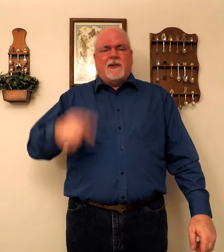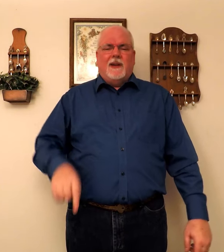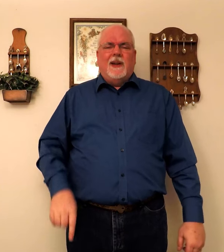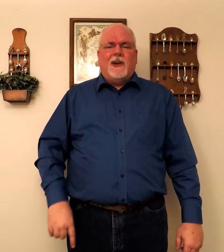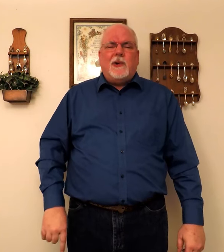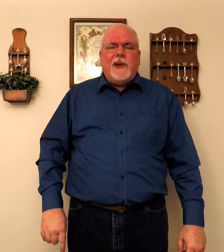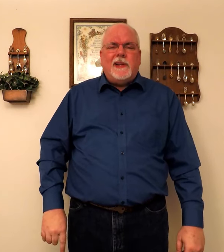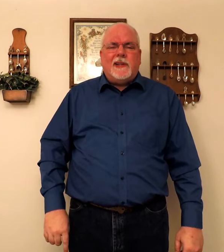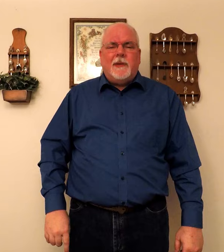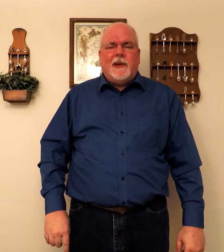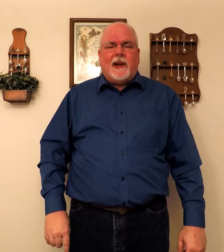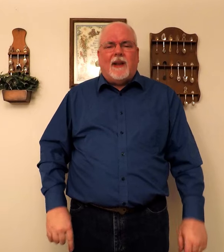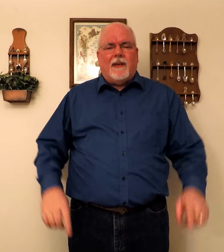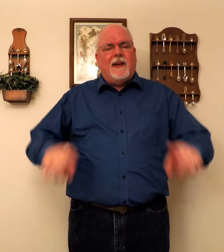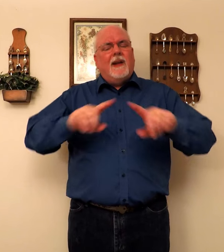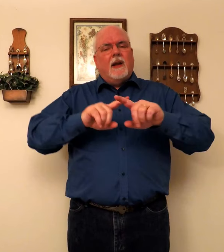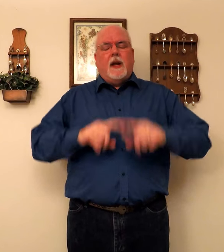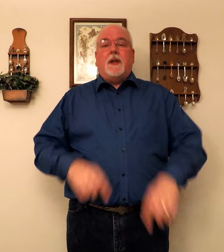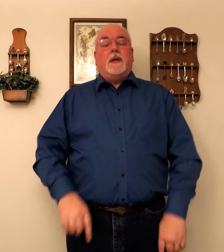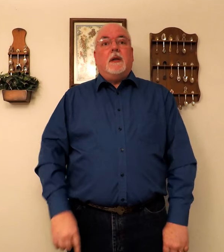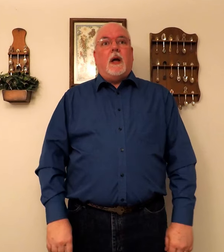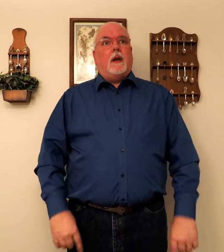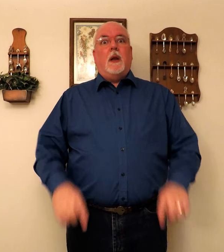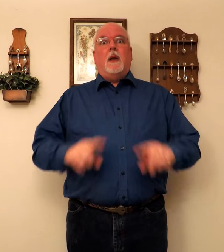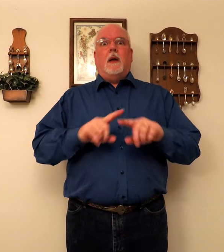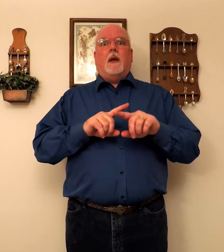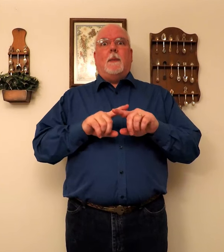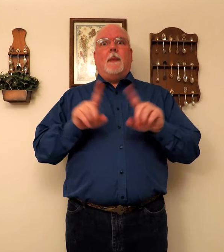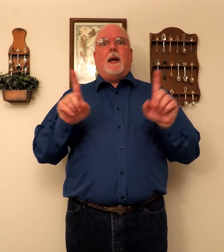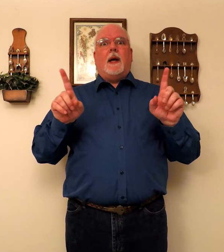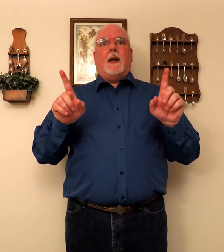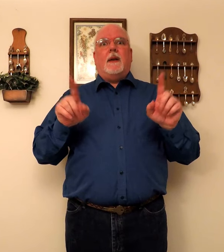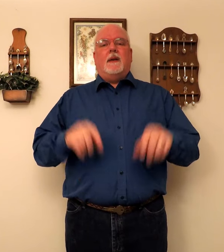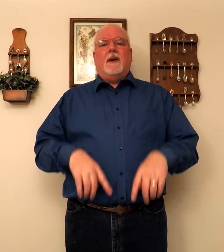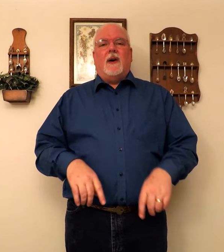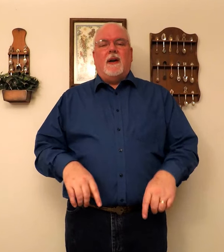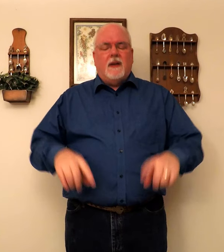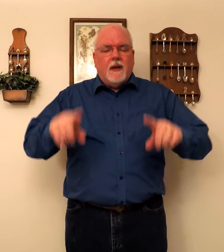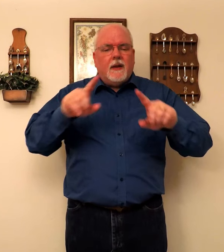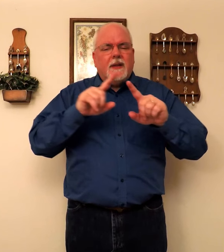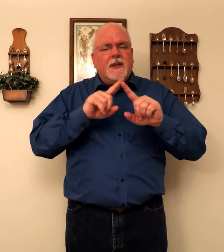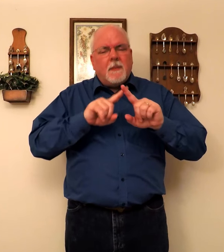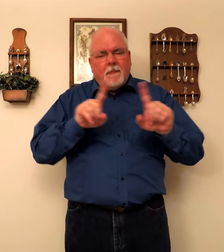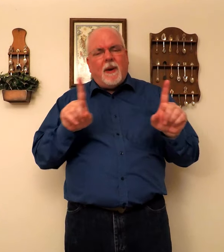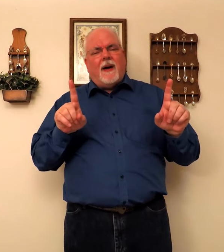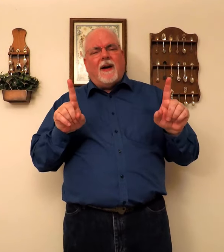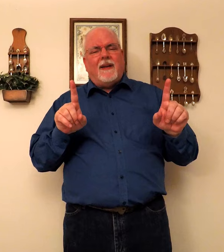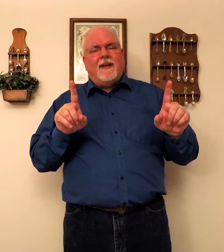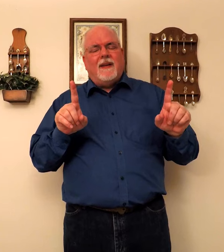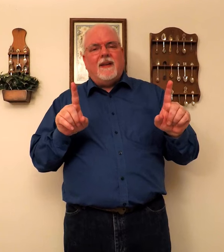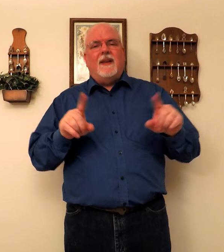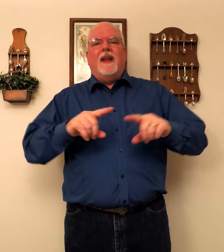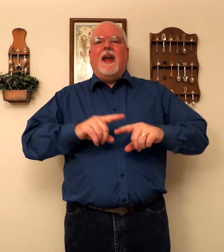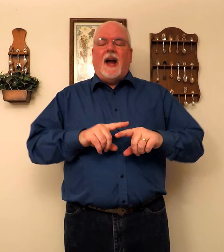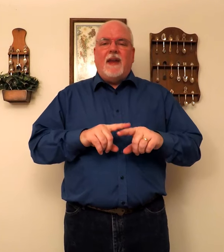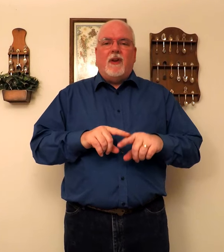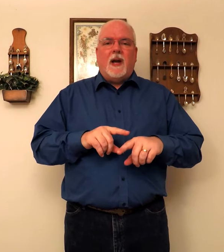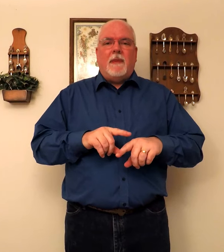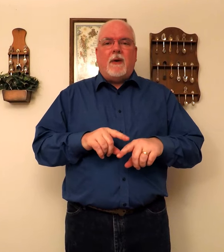crease in the middle of it. If this is not. But. All right. This is. But. I didn't even come back